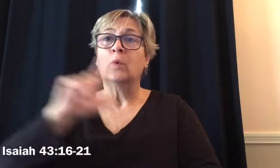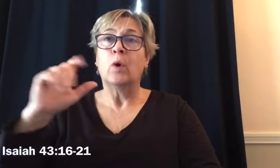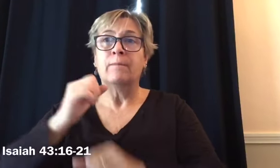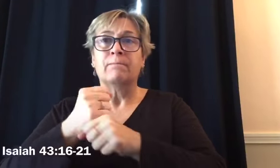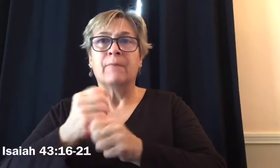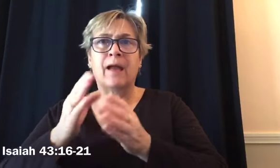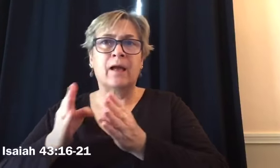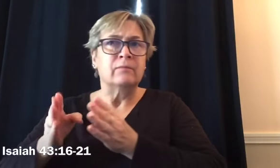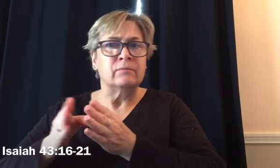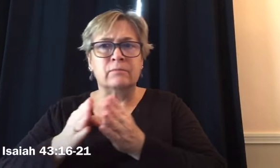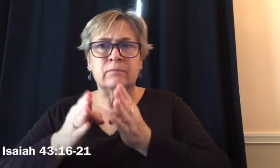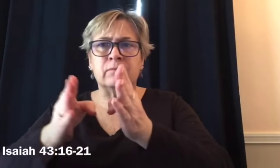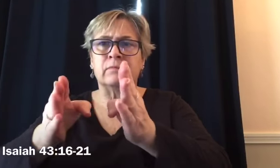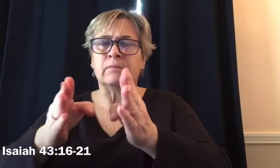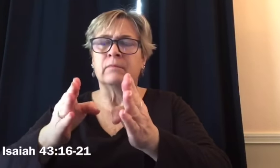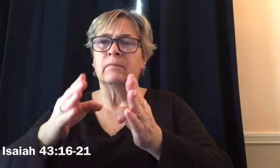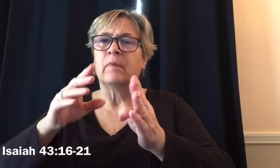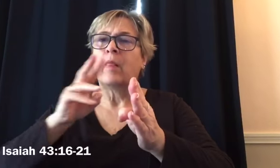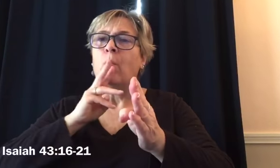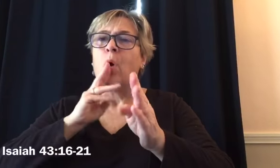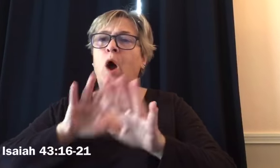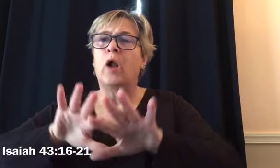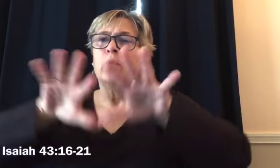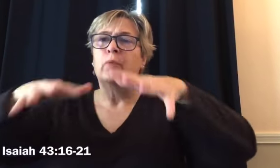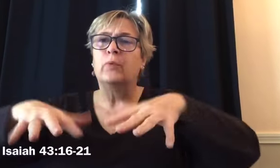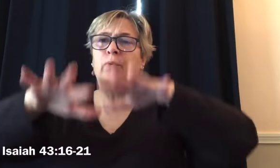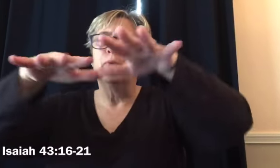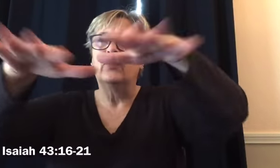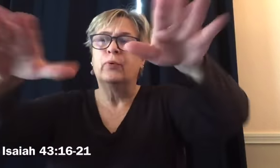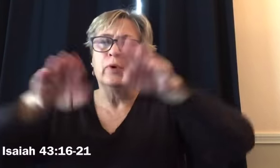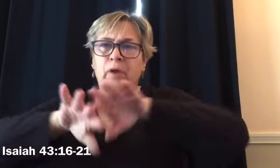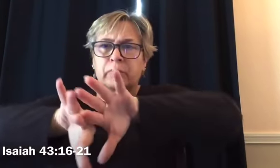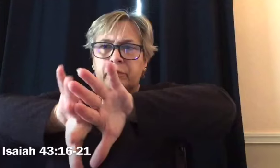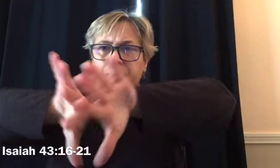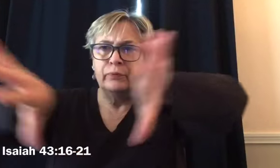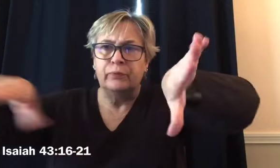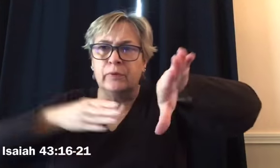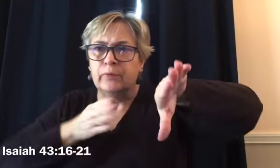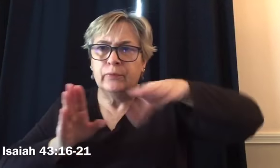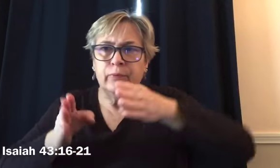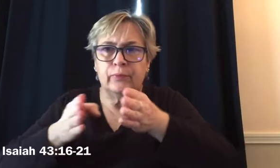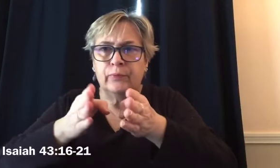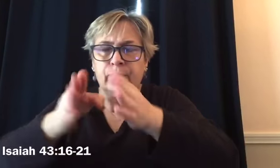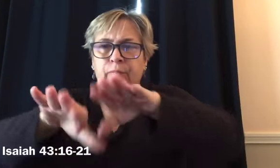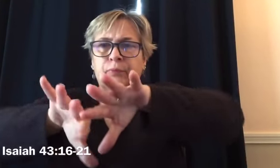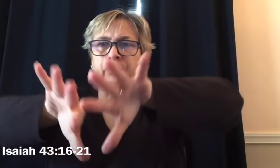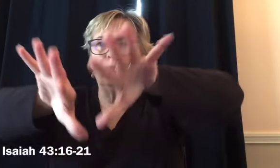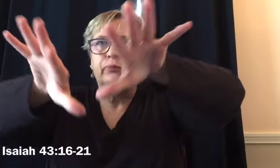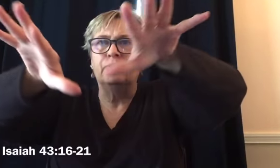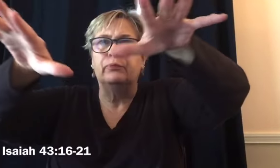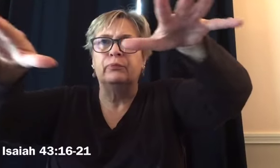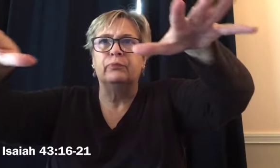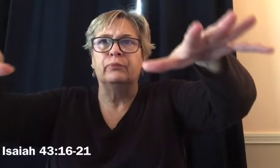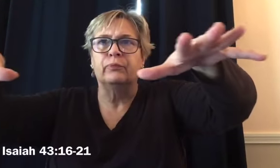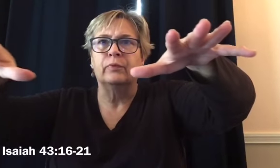Thus says the Lord, who opens the ways of the seas and the path in the mighty waters,